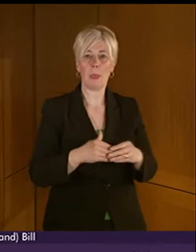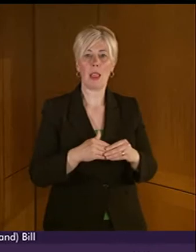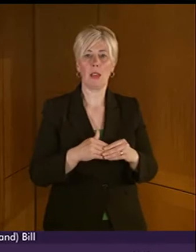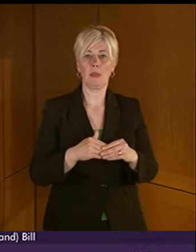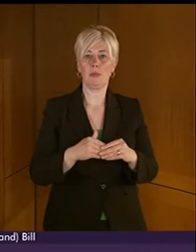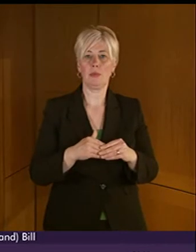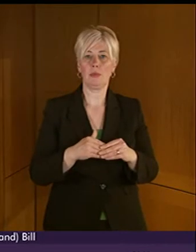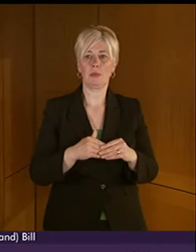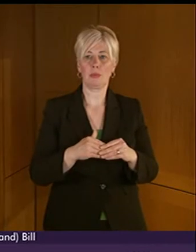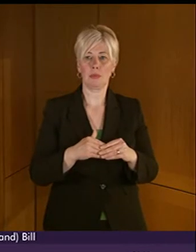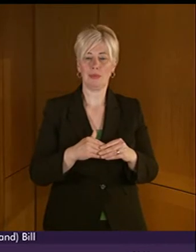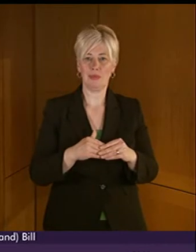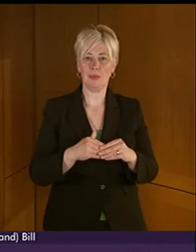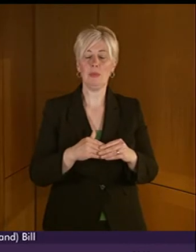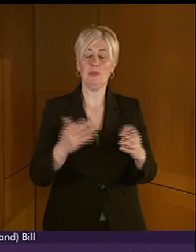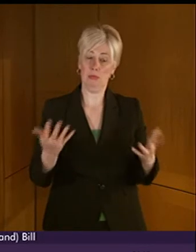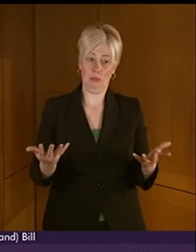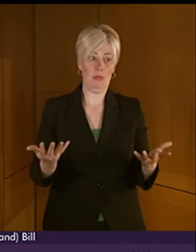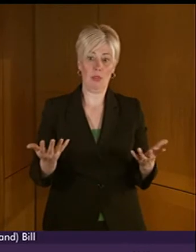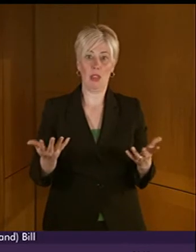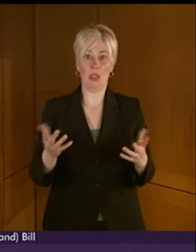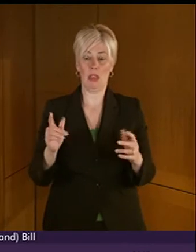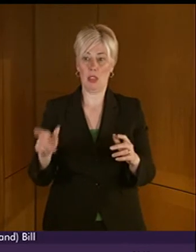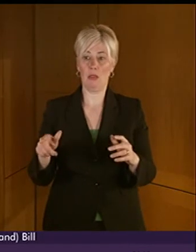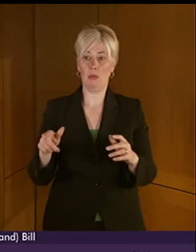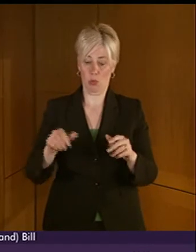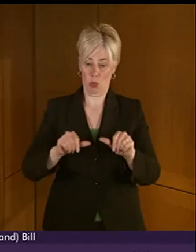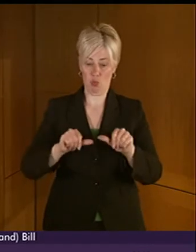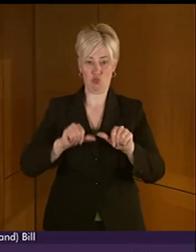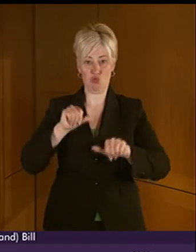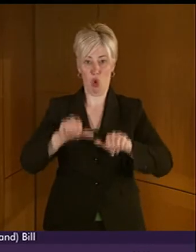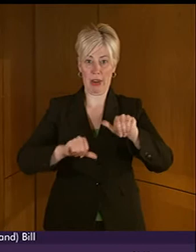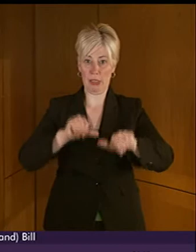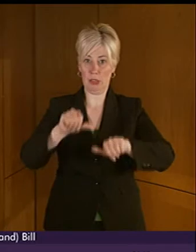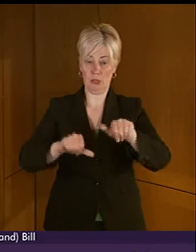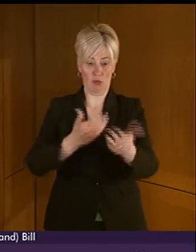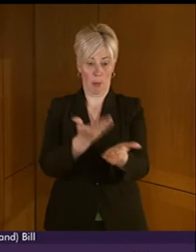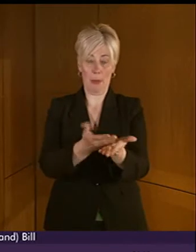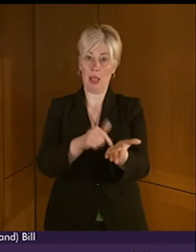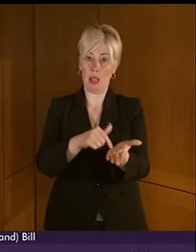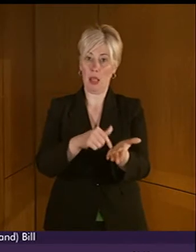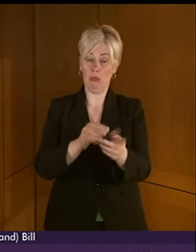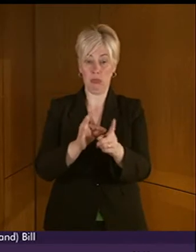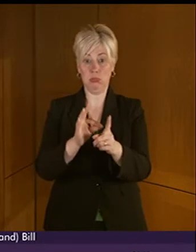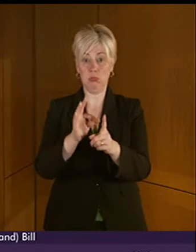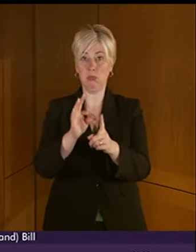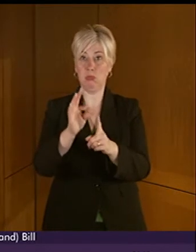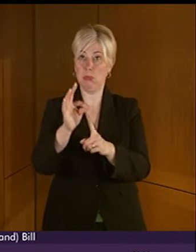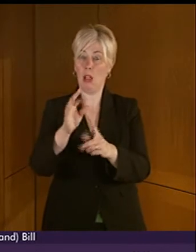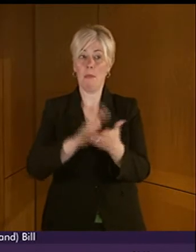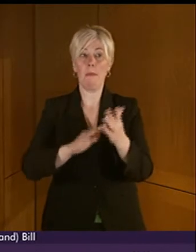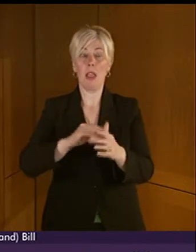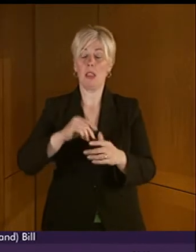and as it will be, the progress amended, this bill certainly would, and will raise the profile